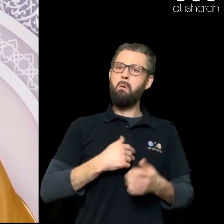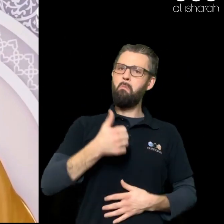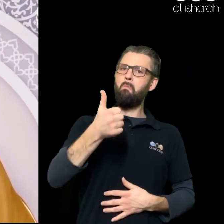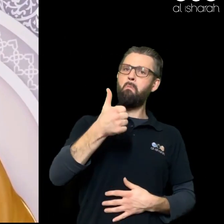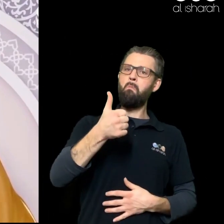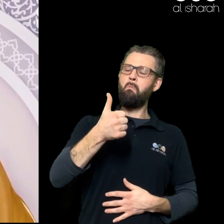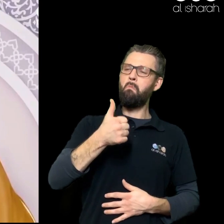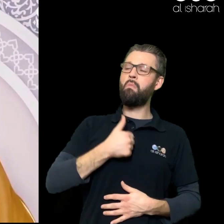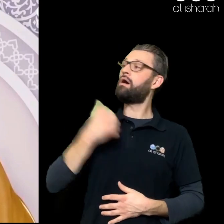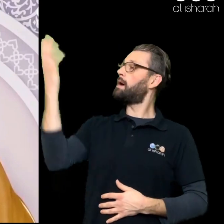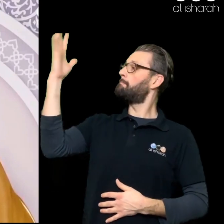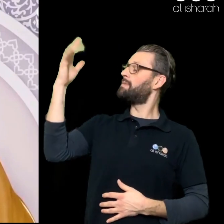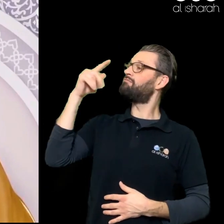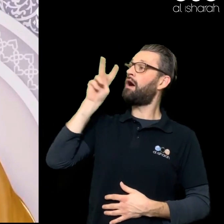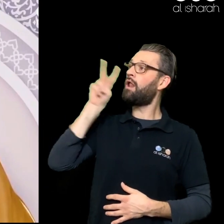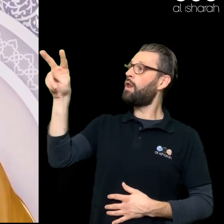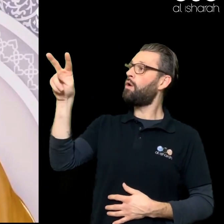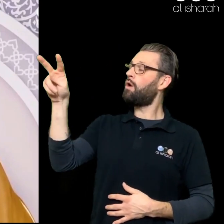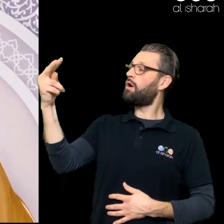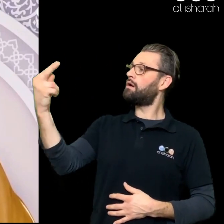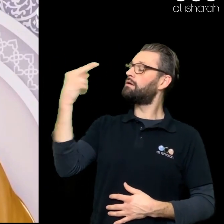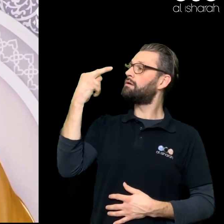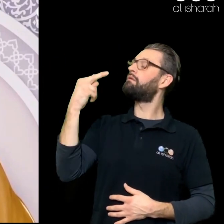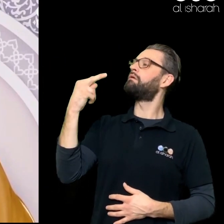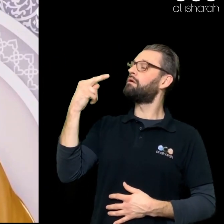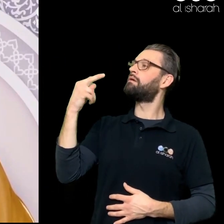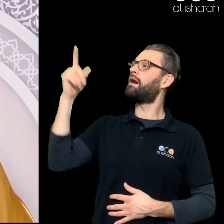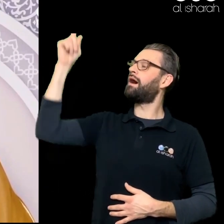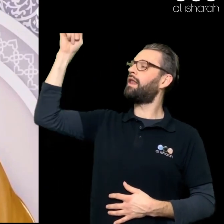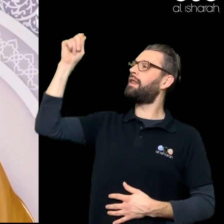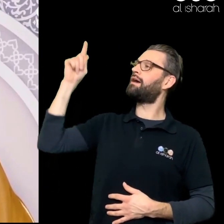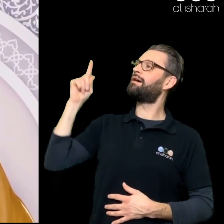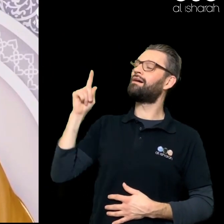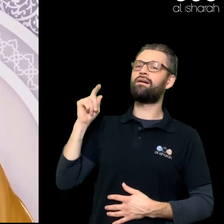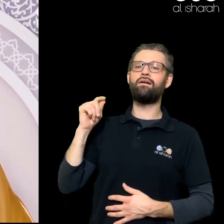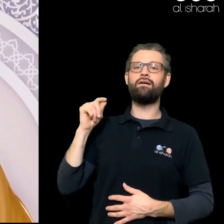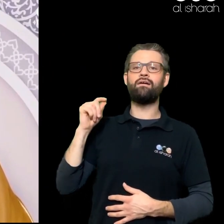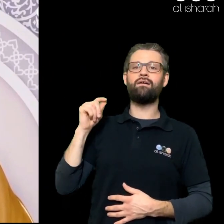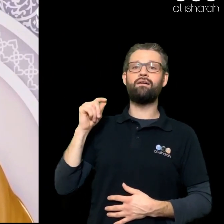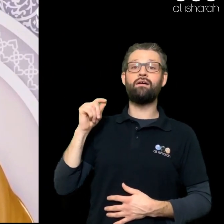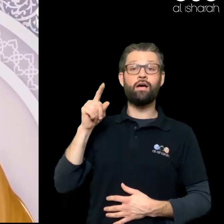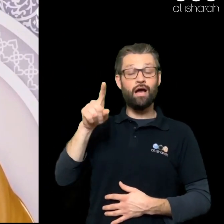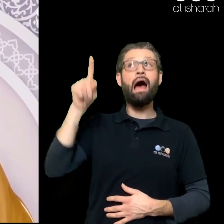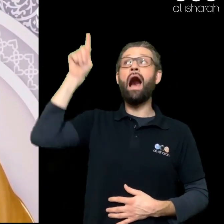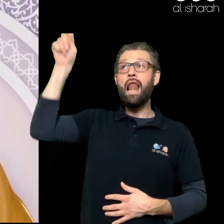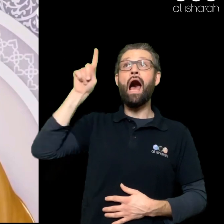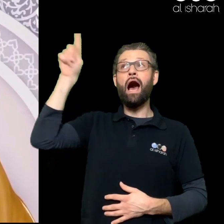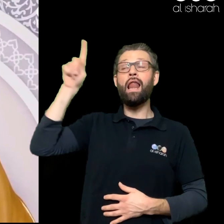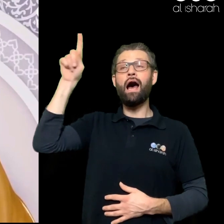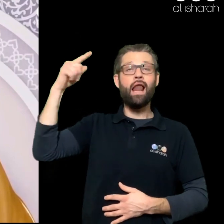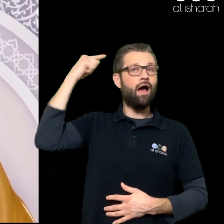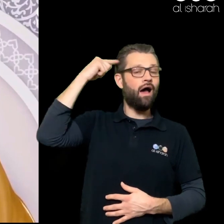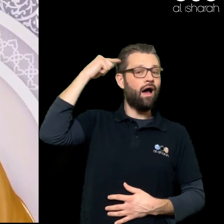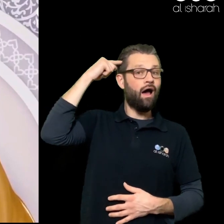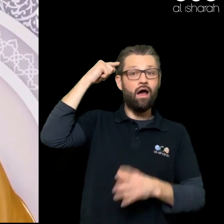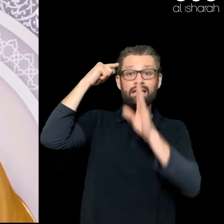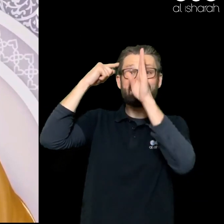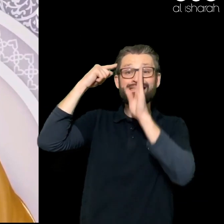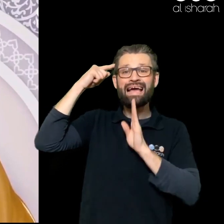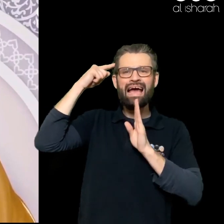Do you really think You're going to be Sad When you know Allah loves you He's given you So much May Allah Take away Our sadness Brothers and sisters